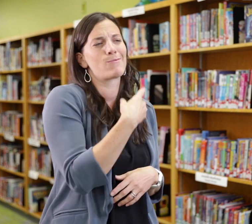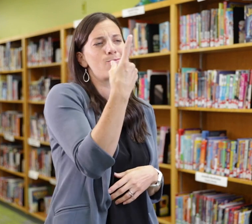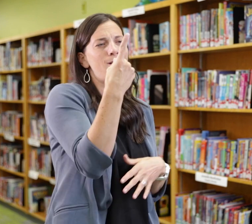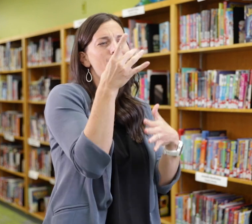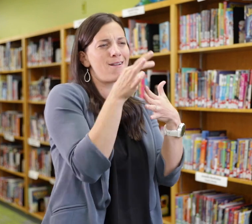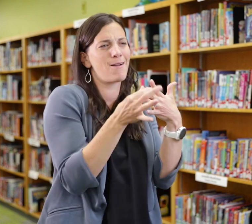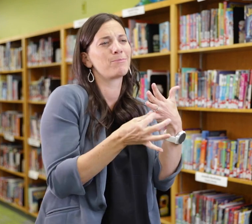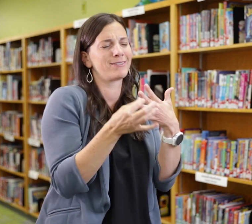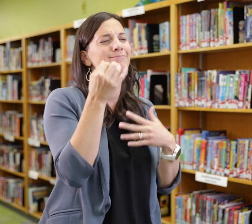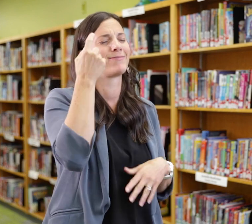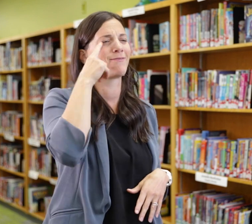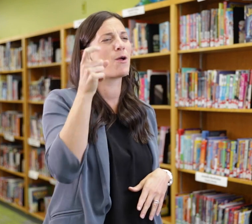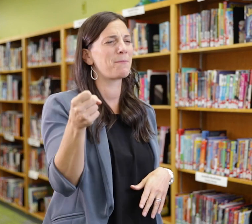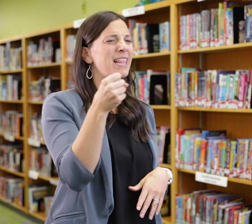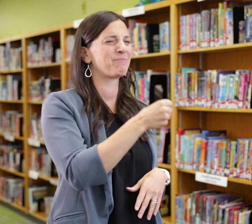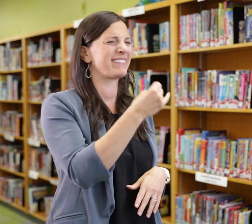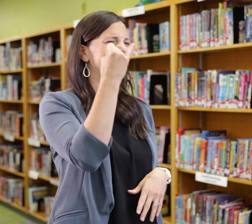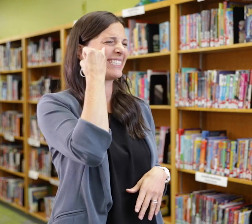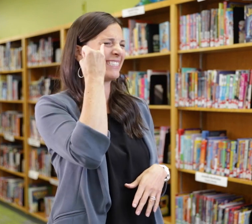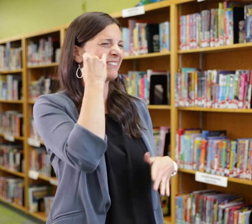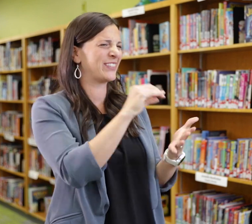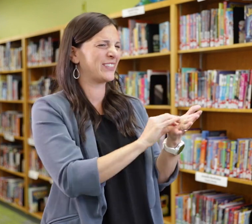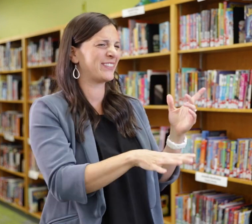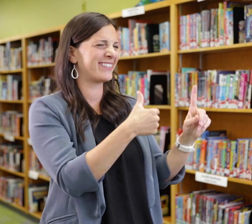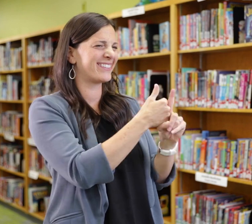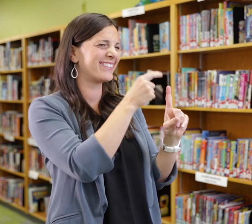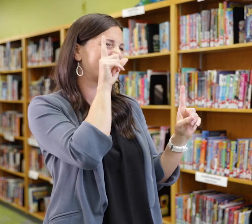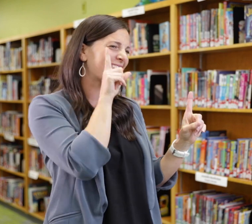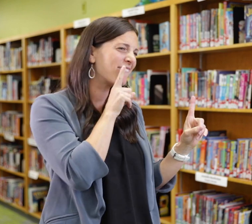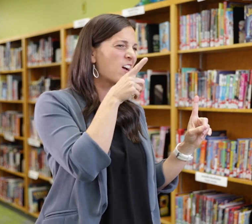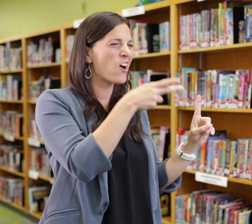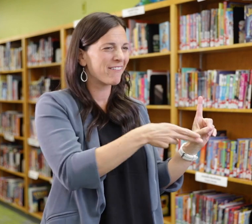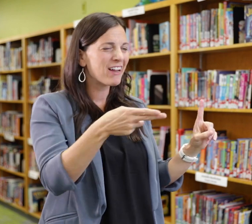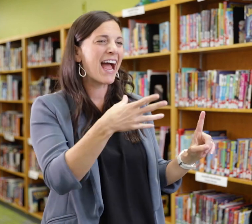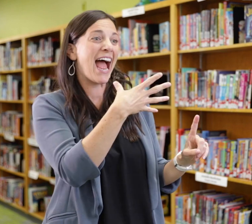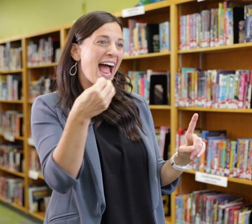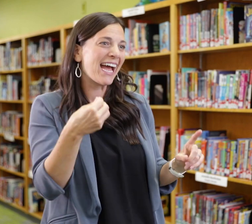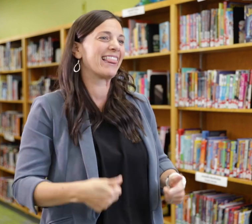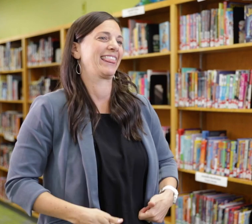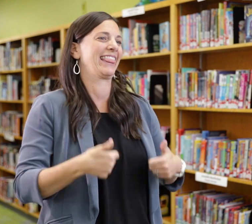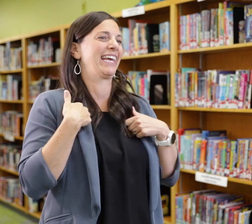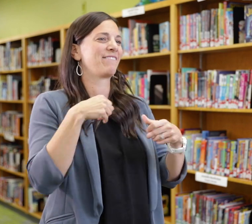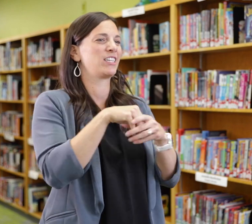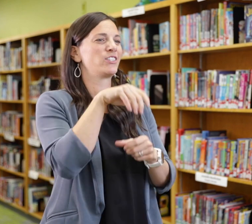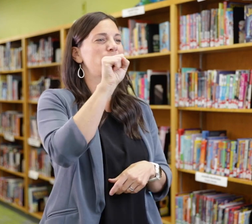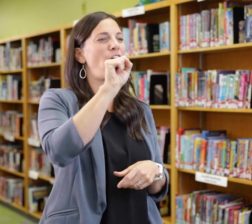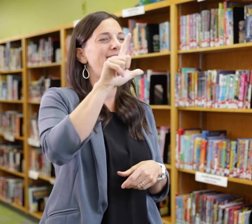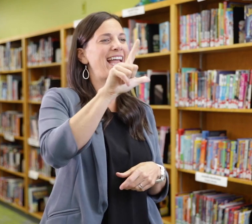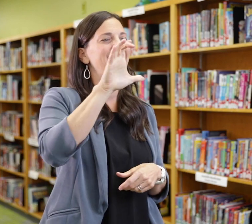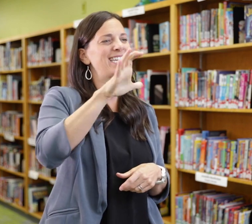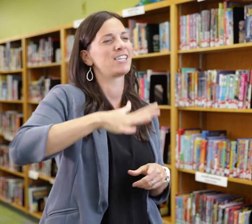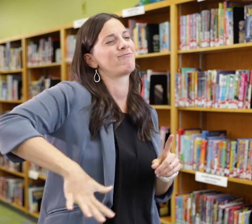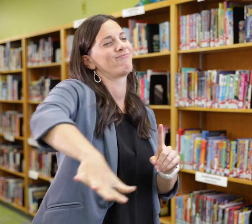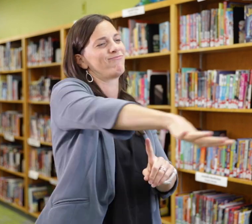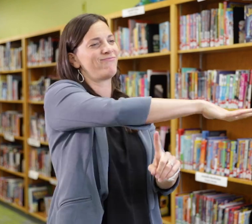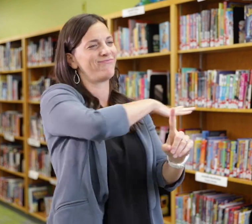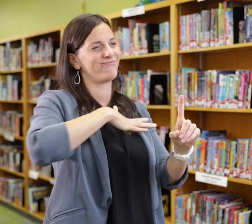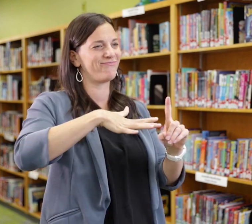We are an option for placement for students that are deaf or hard of hearing and live in Salt Lake City or the surrounding